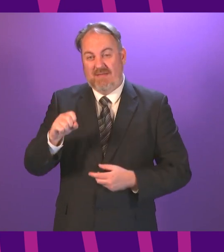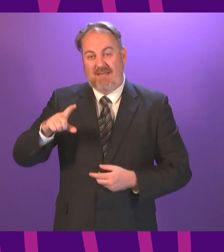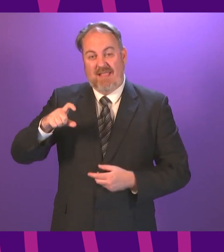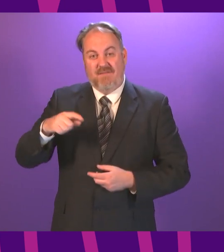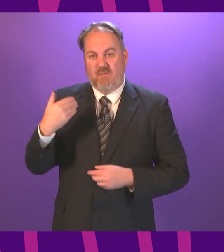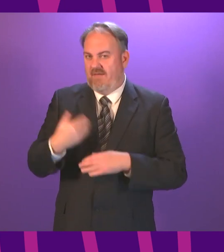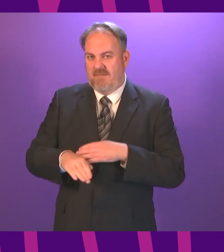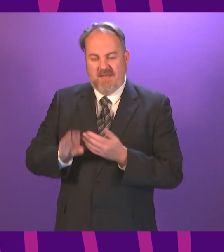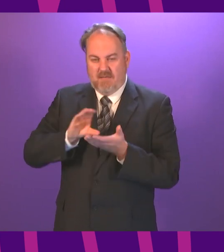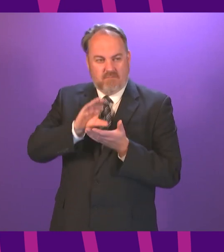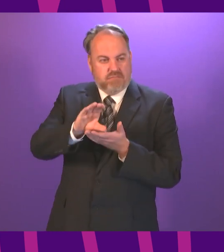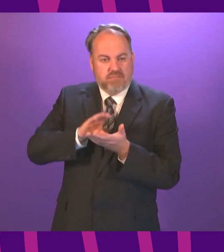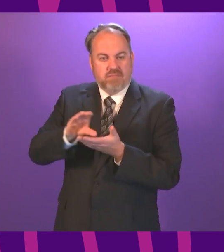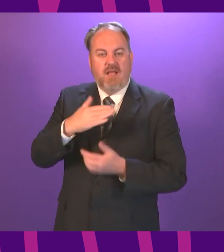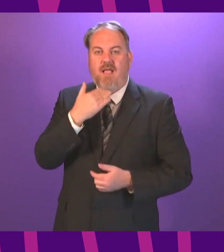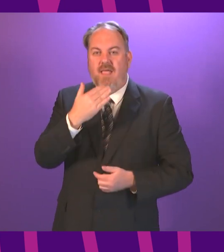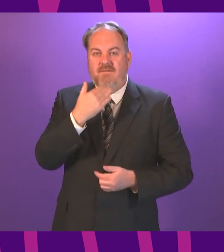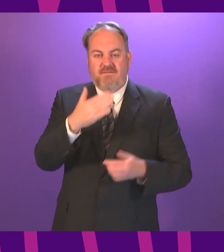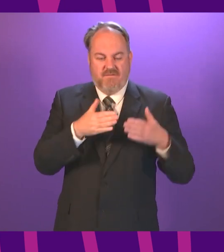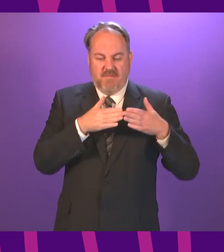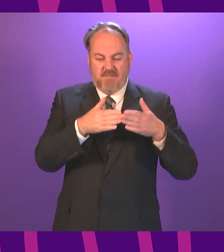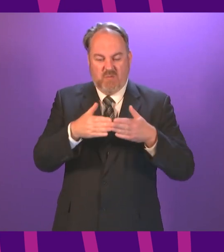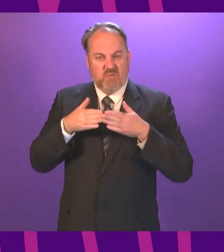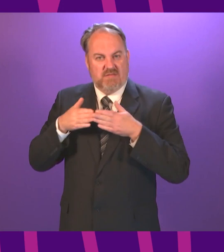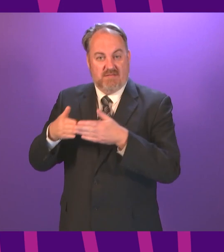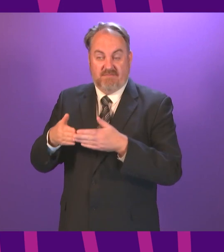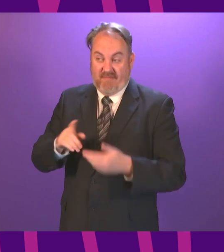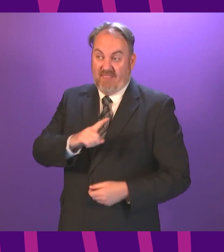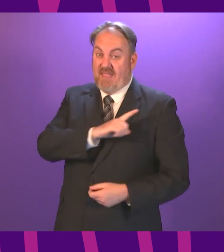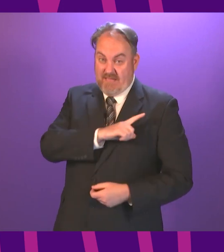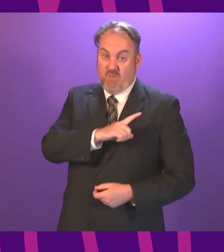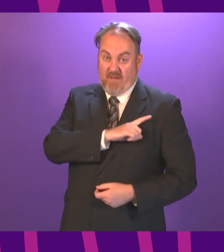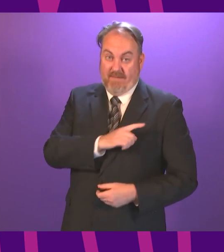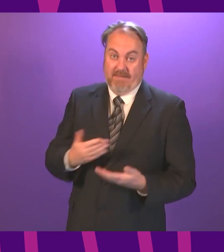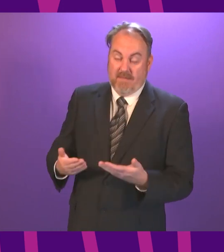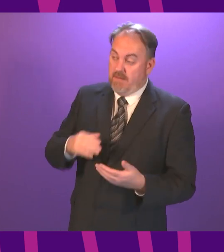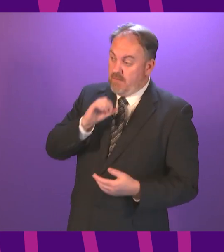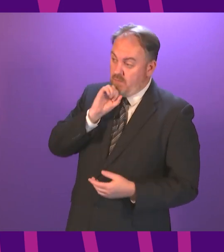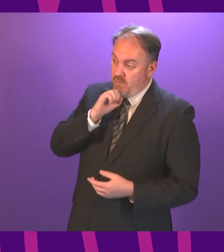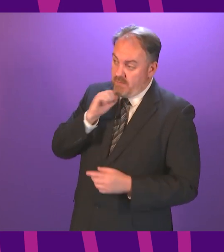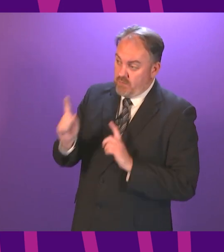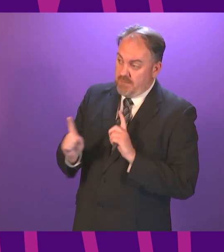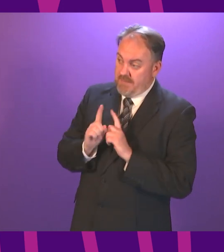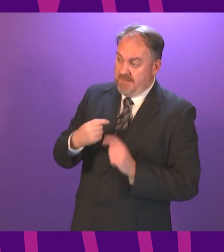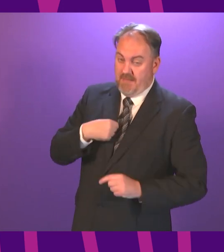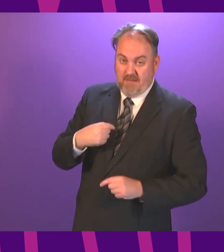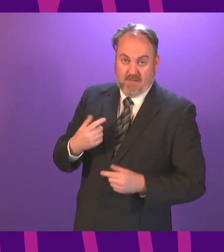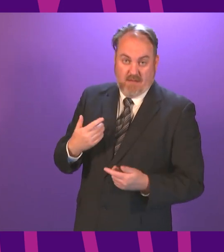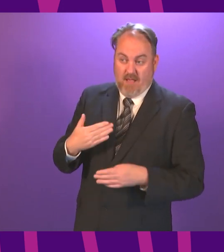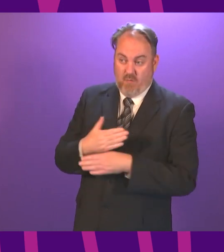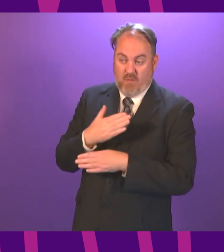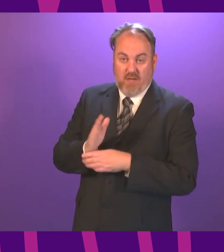commission sufficient vessels. Would the Minister be willing to meet with myself as a West Scotland List